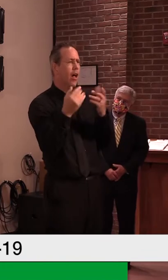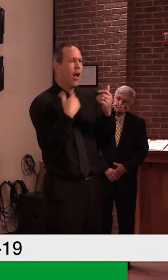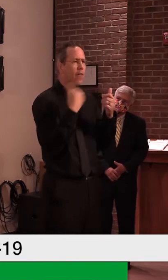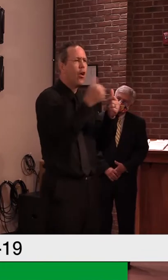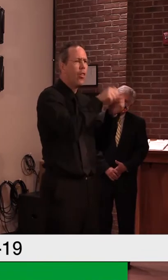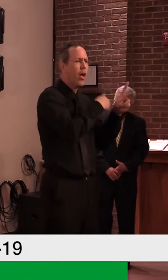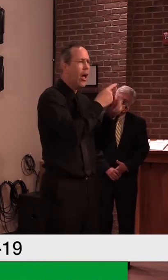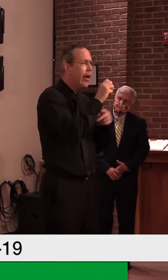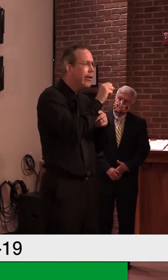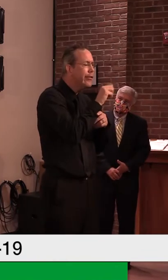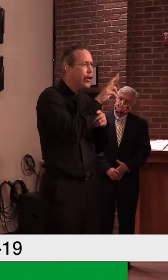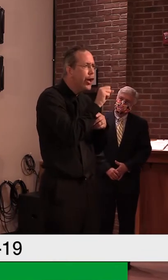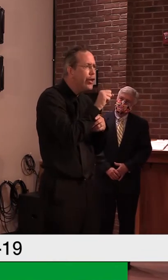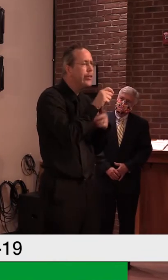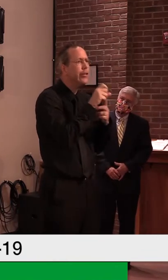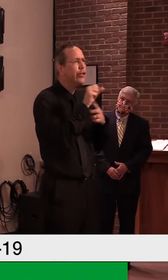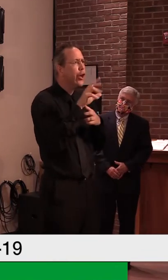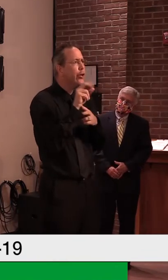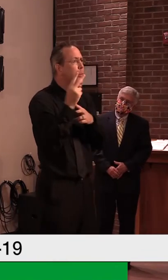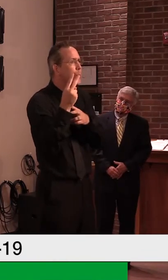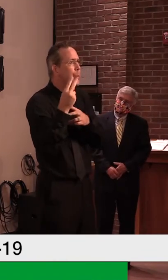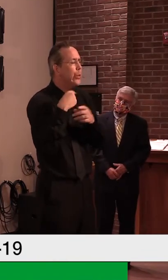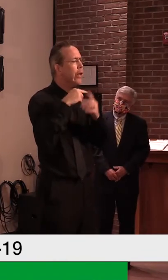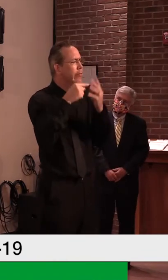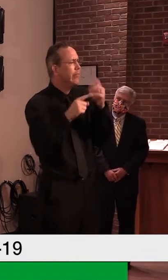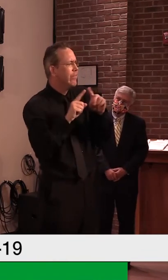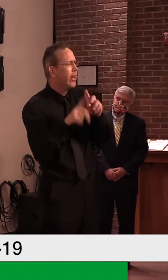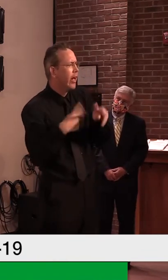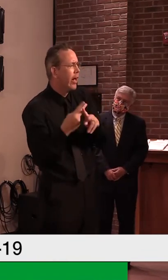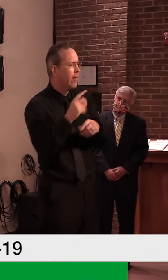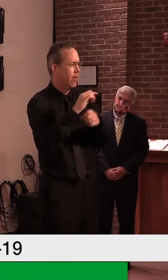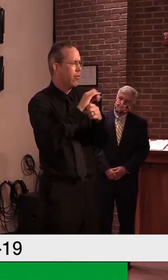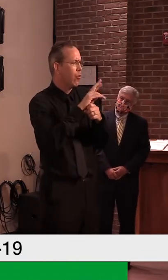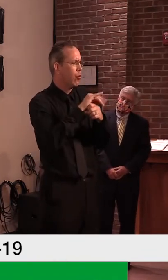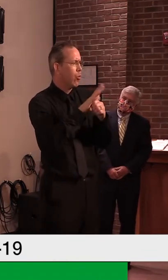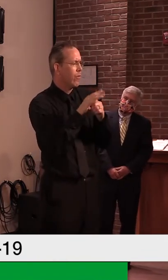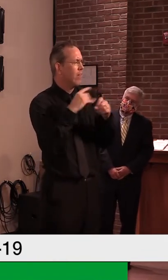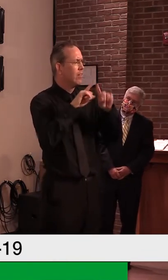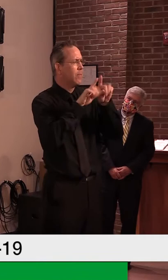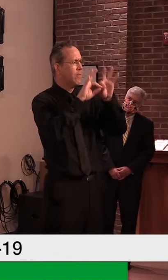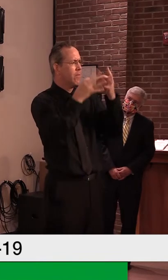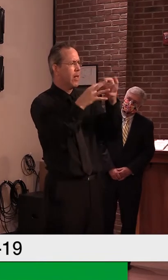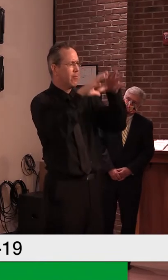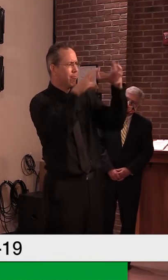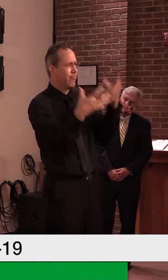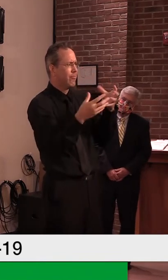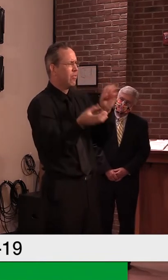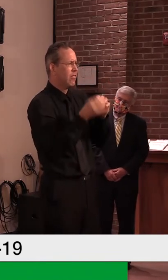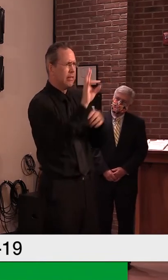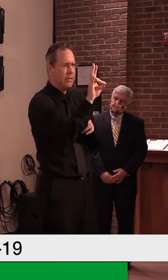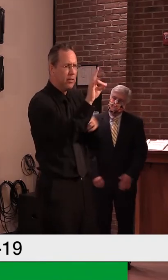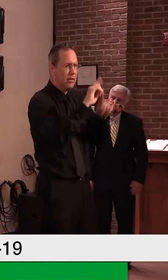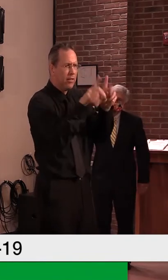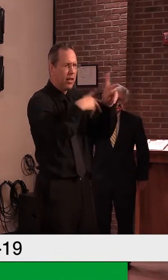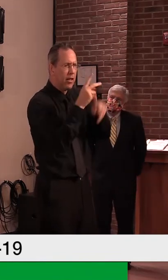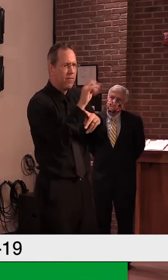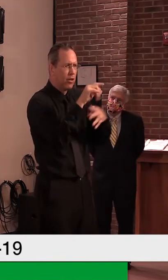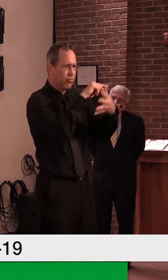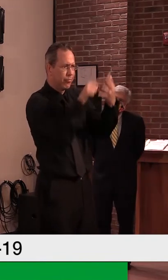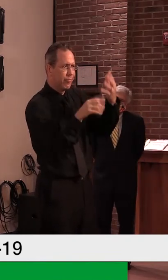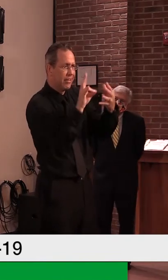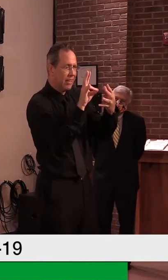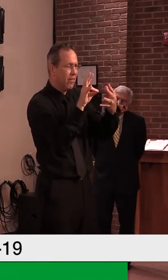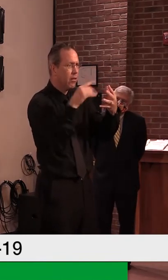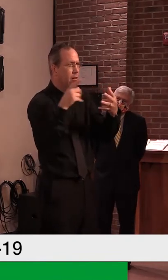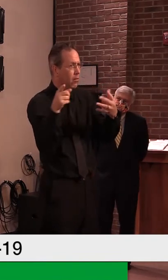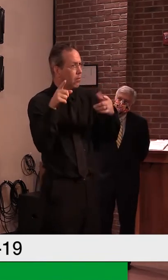is that there are many benign non-pandemic causing coronaviruses that